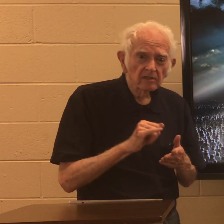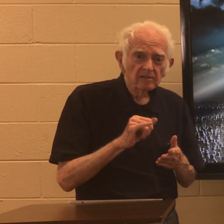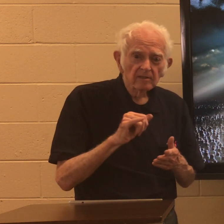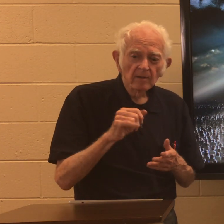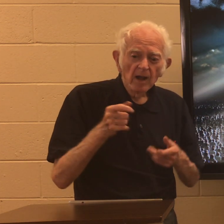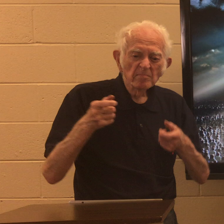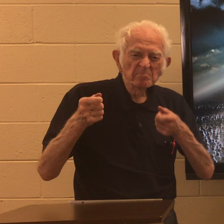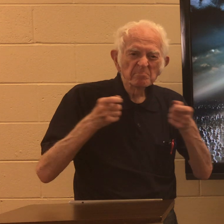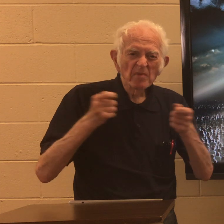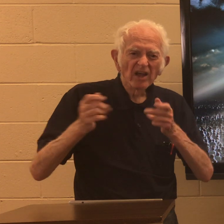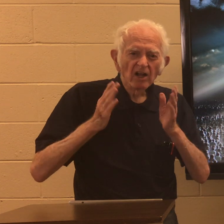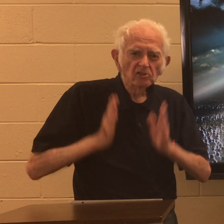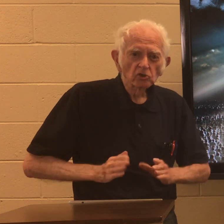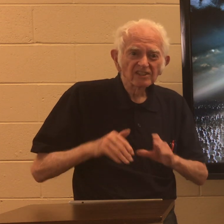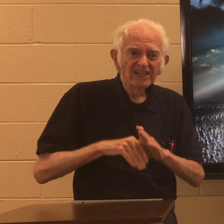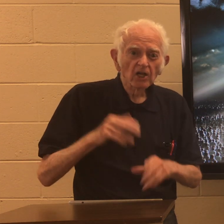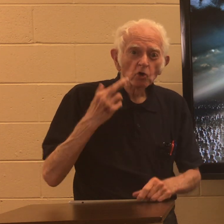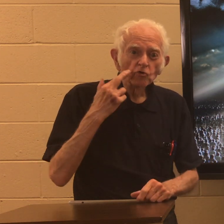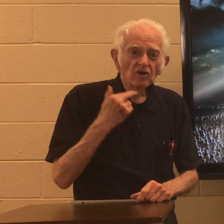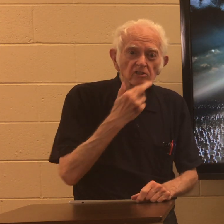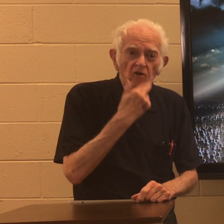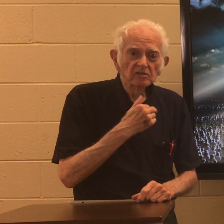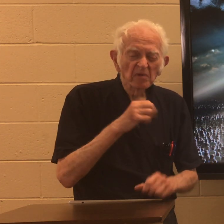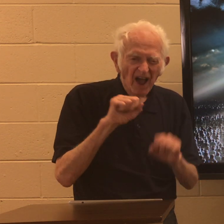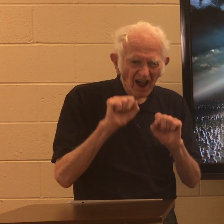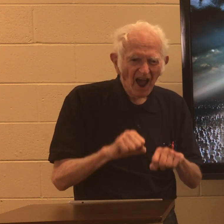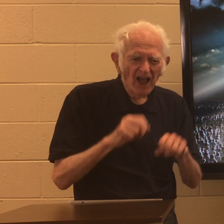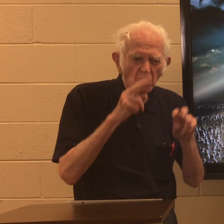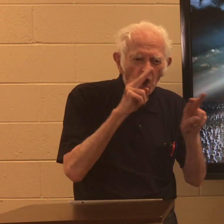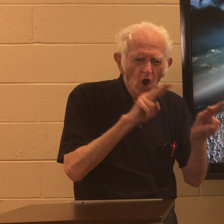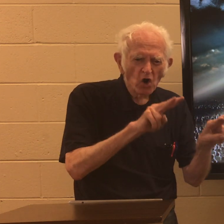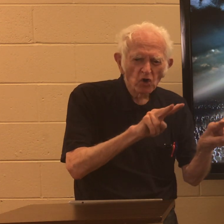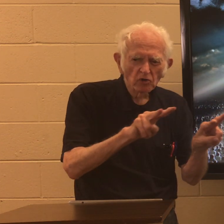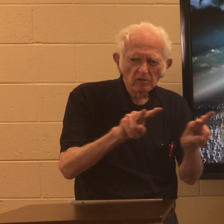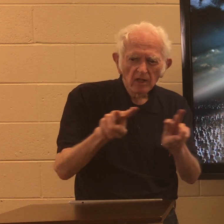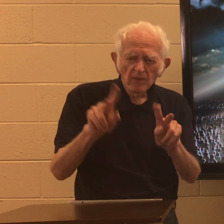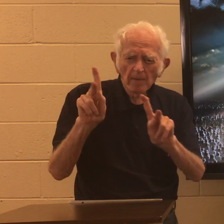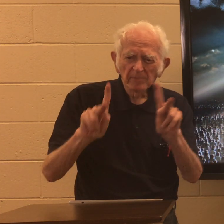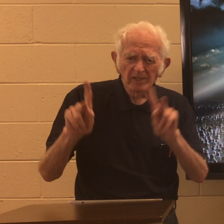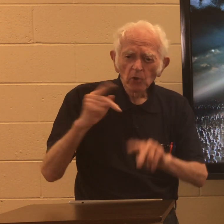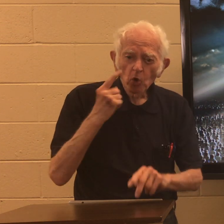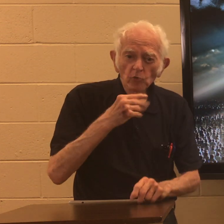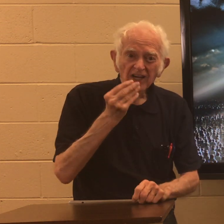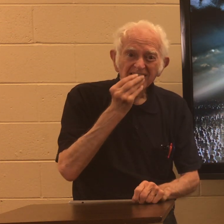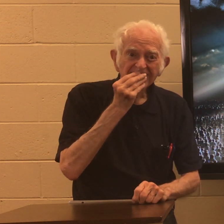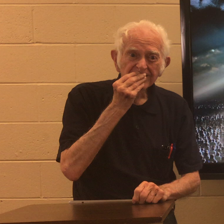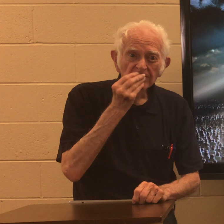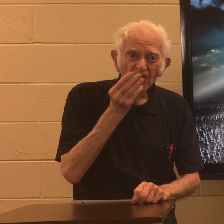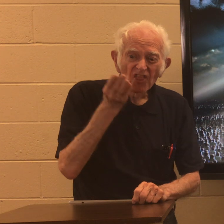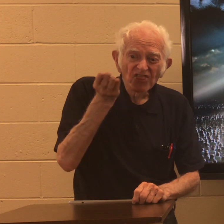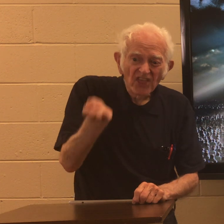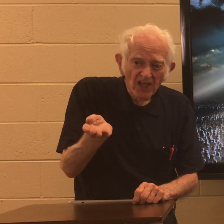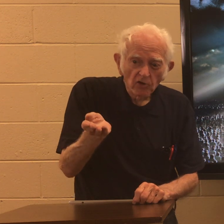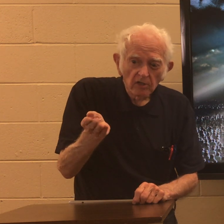that the manager in a restaurant can look at the people who are eating there,